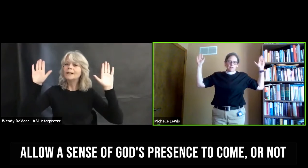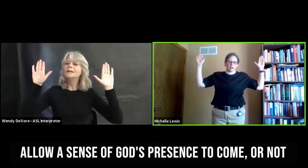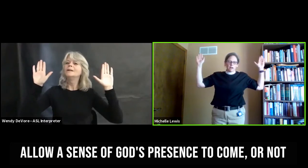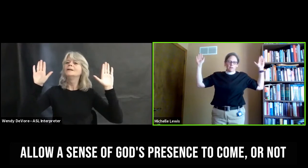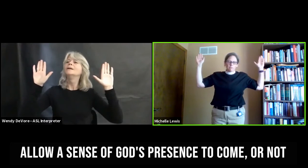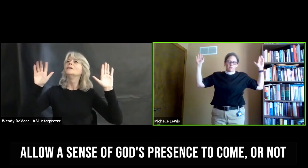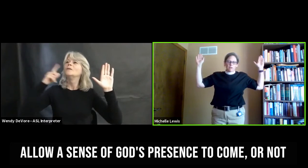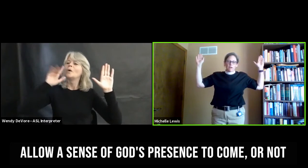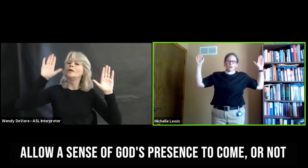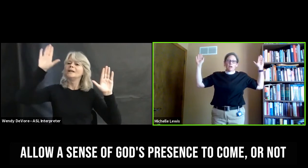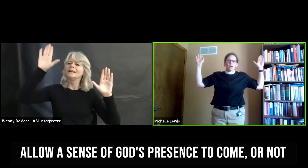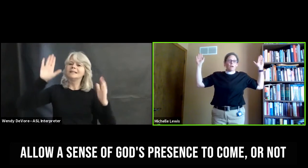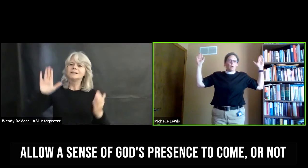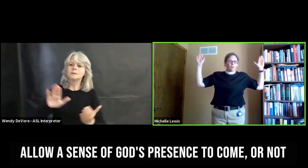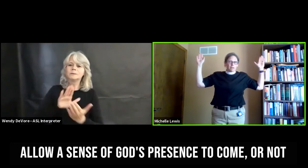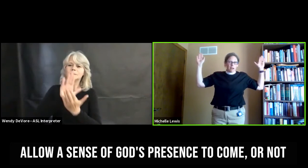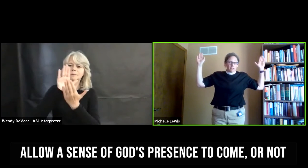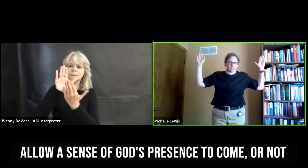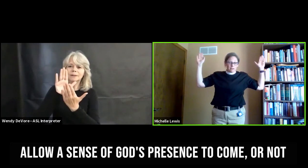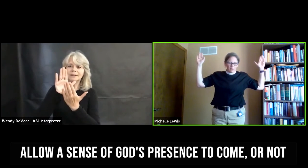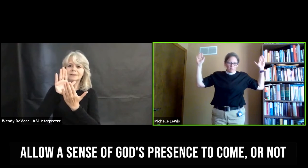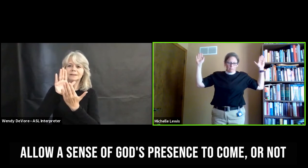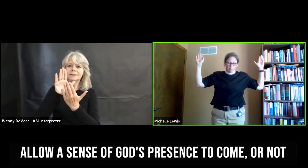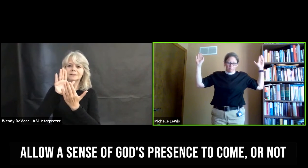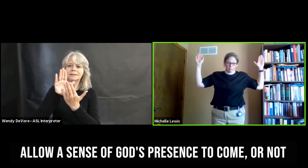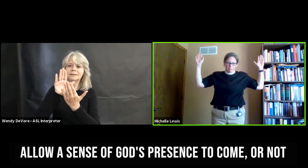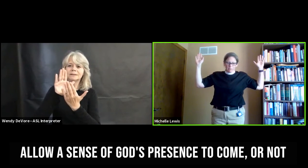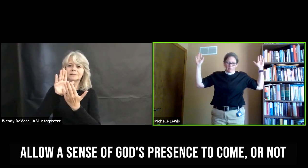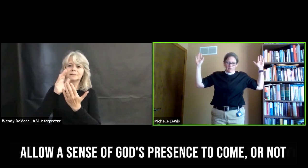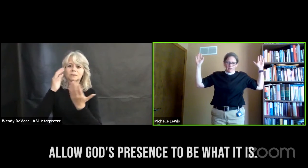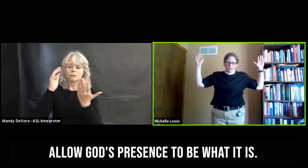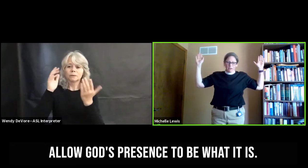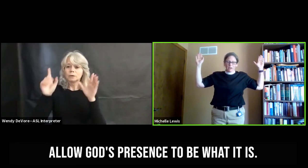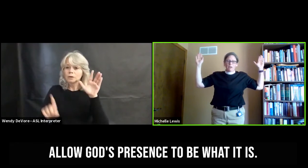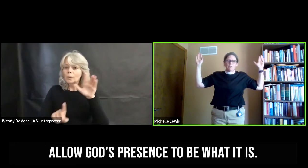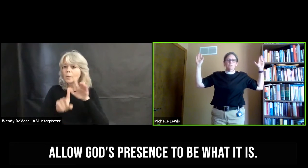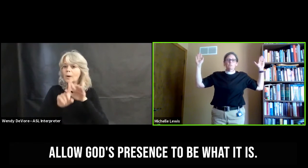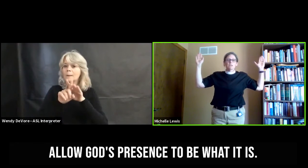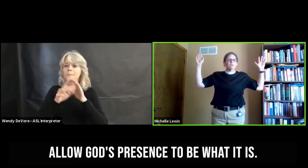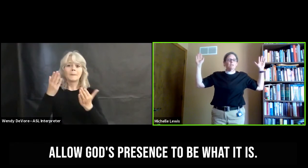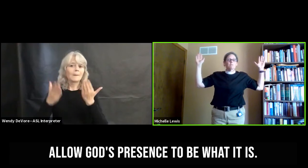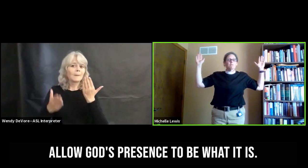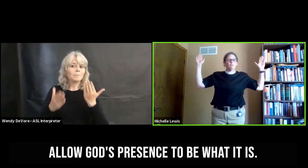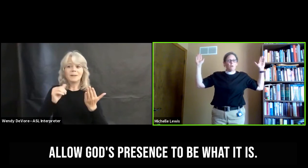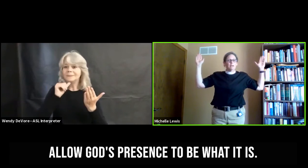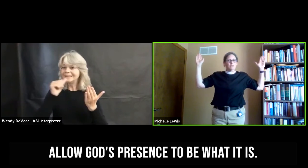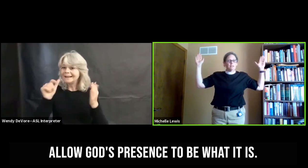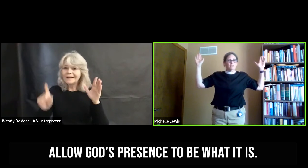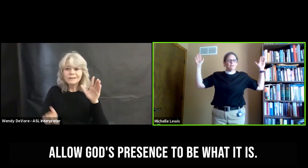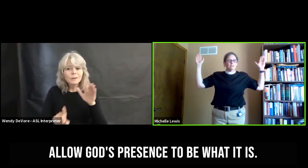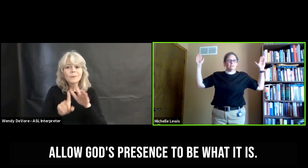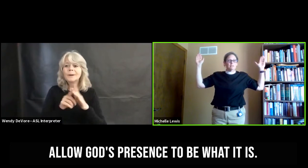come or not to come and to be what it is